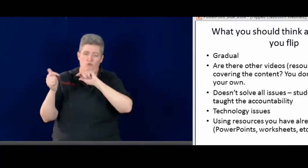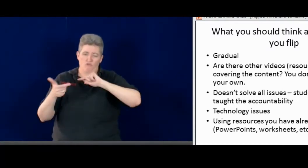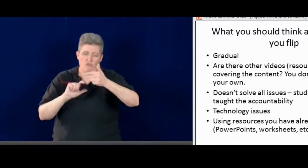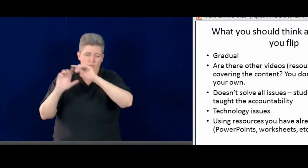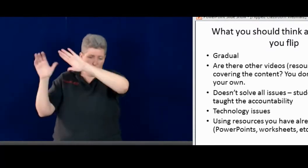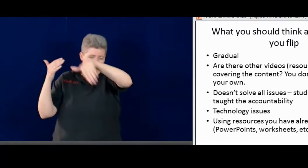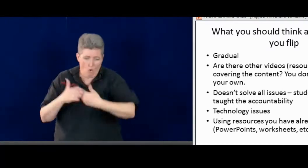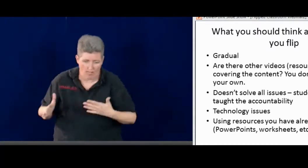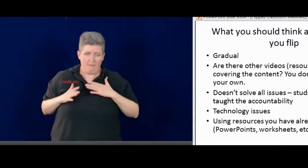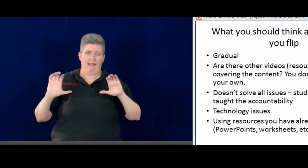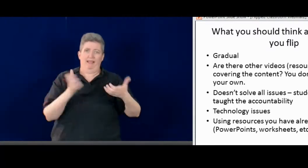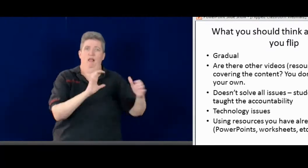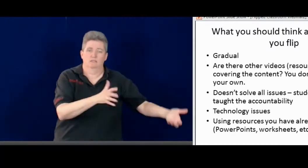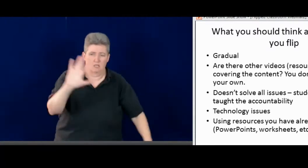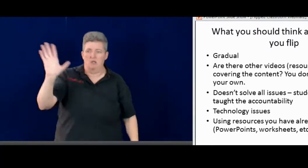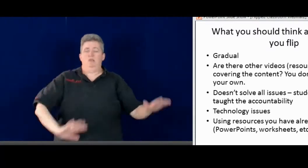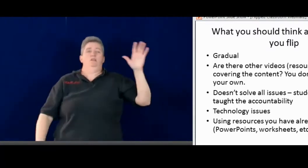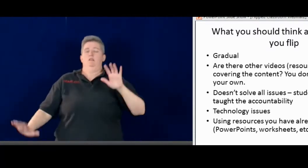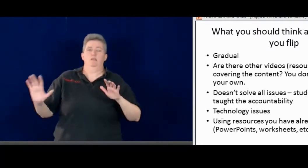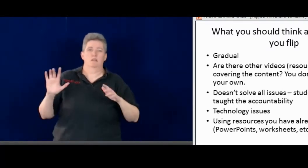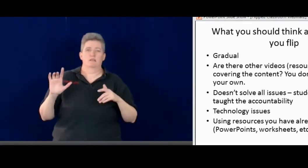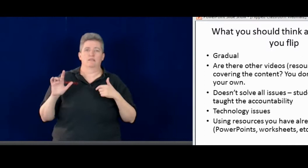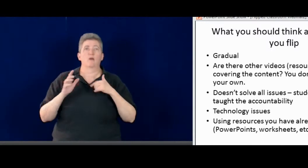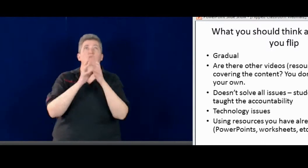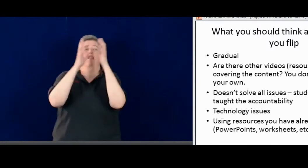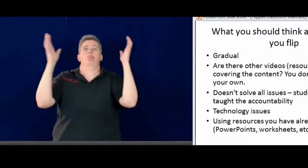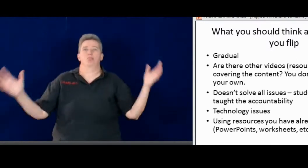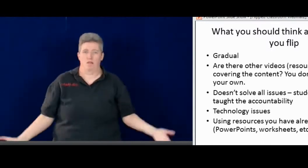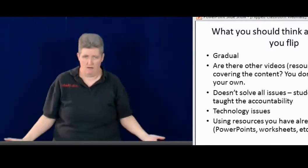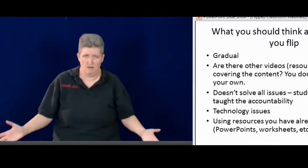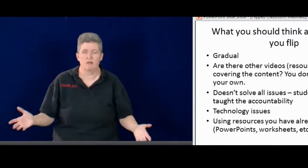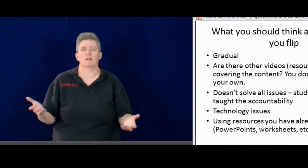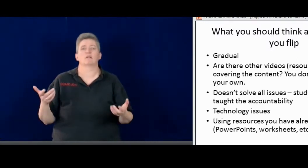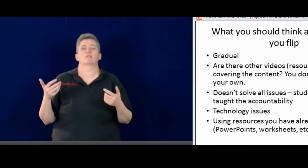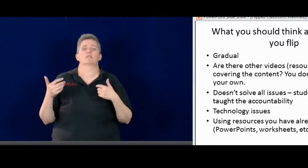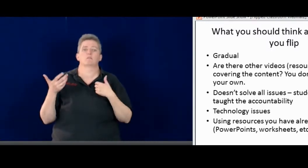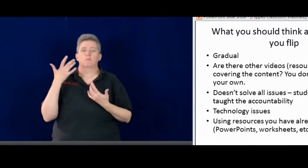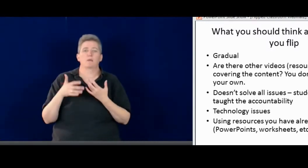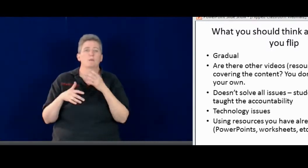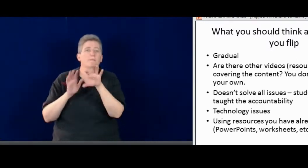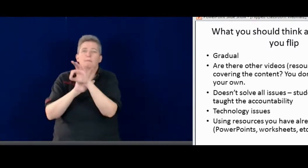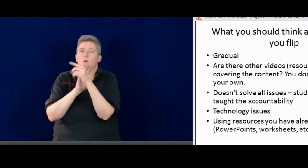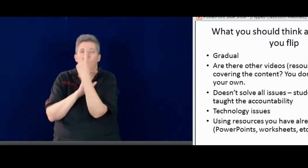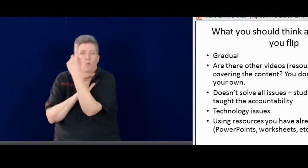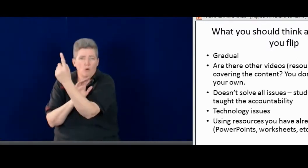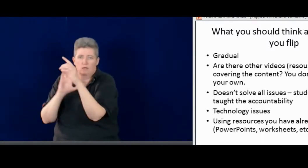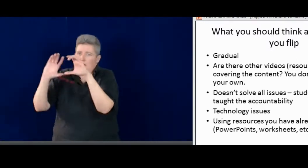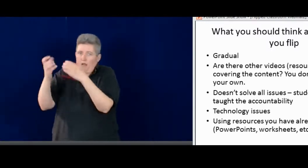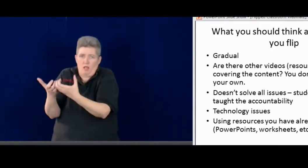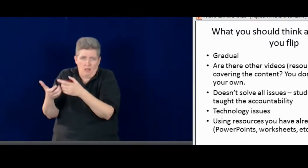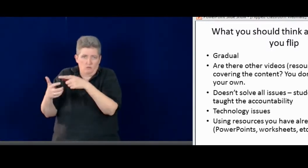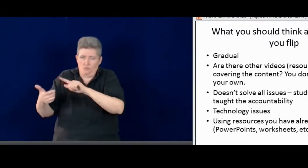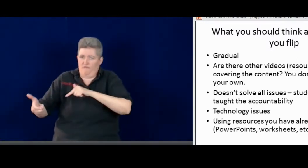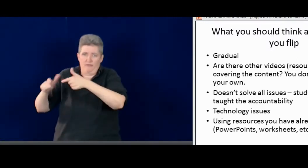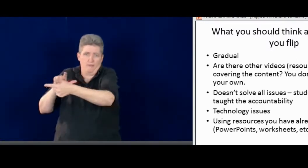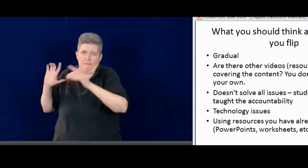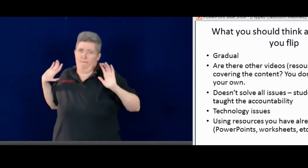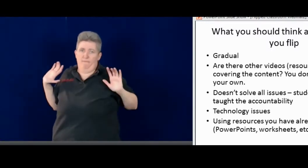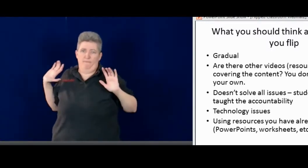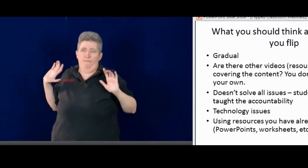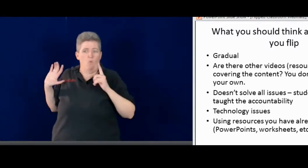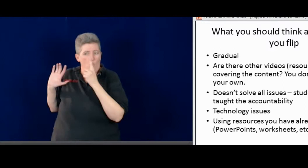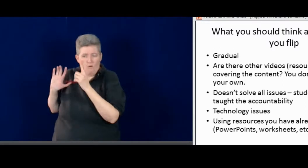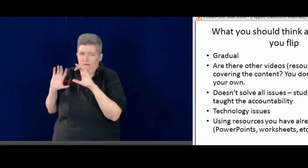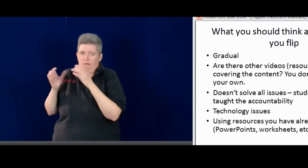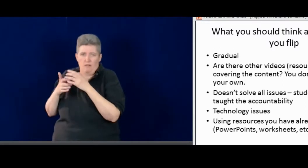Because you will make mistakes. You don't want to, you know, change everything all at once. It was a lot for me to do that. Maybe just pick, like, one